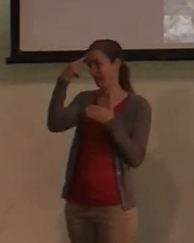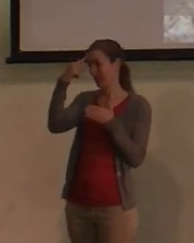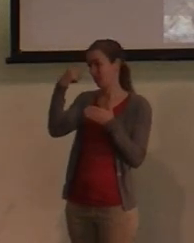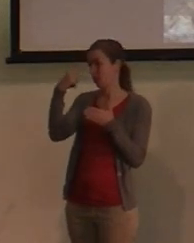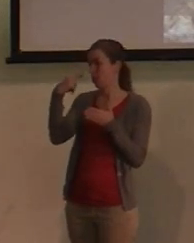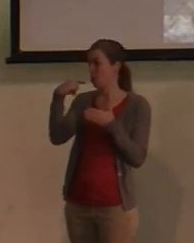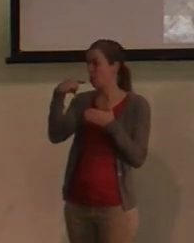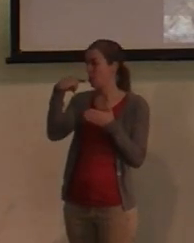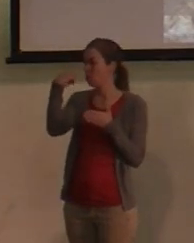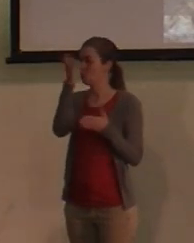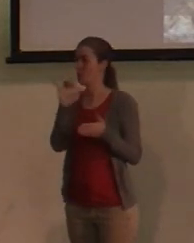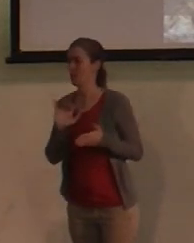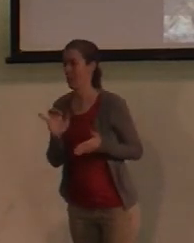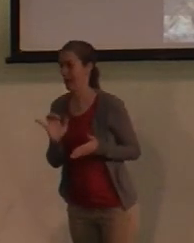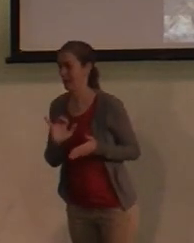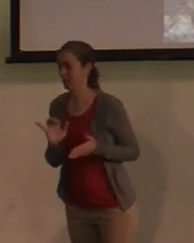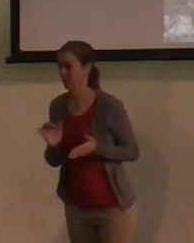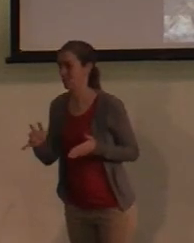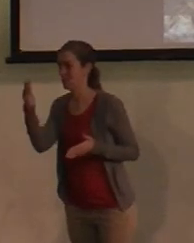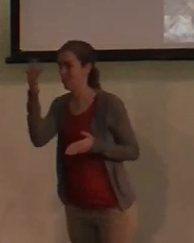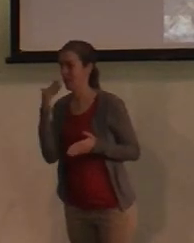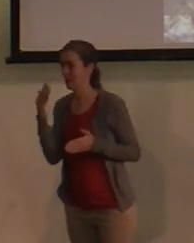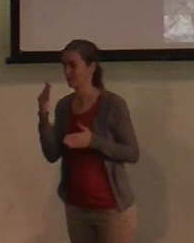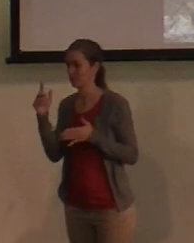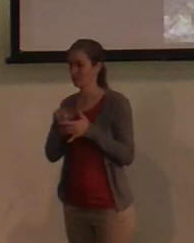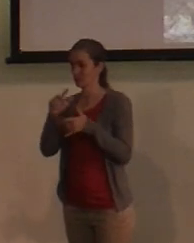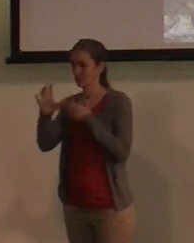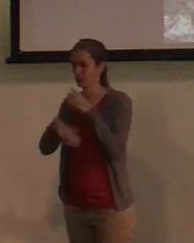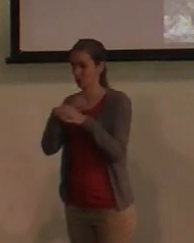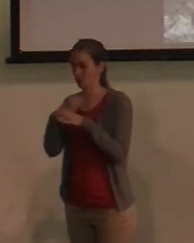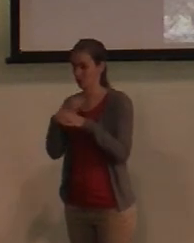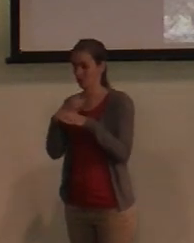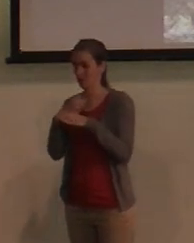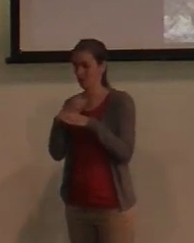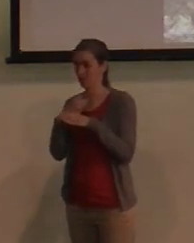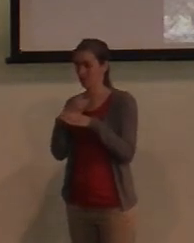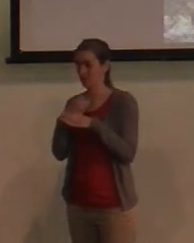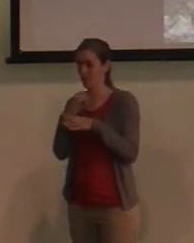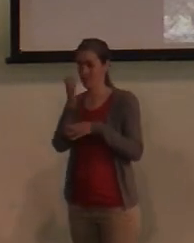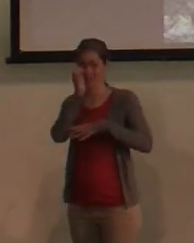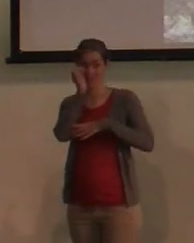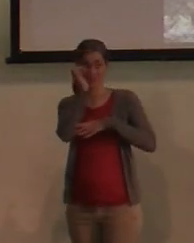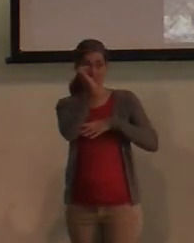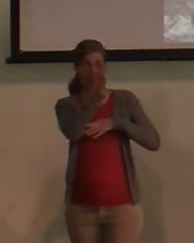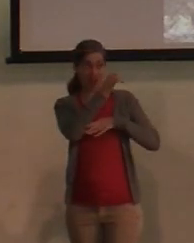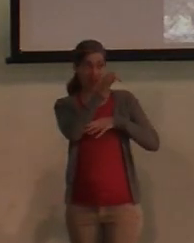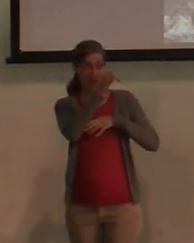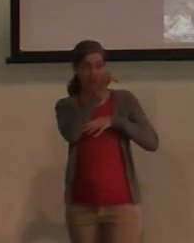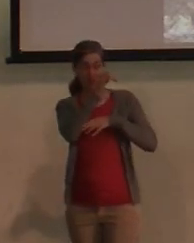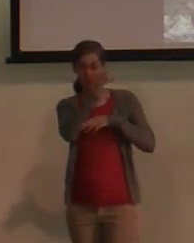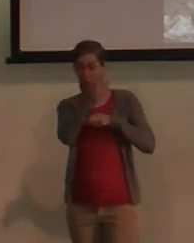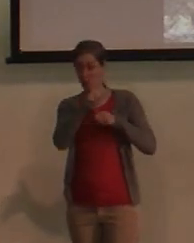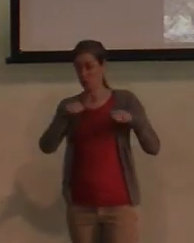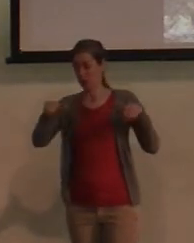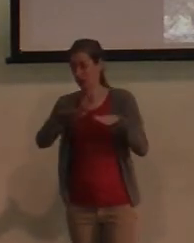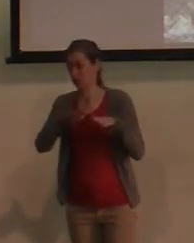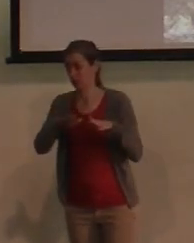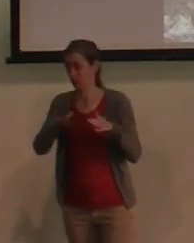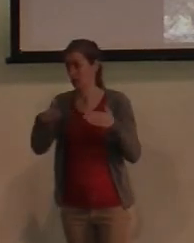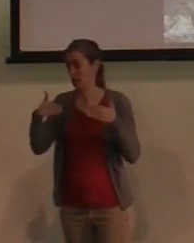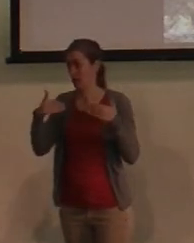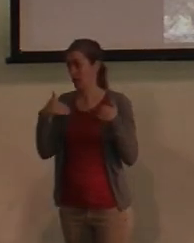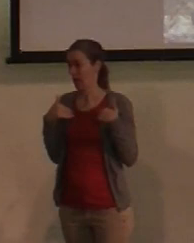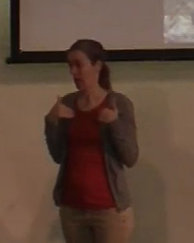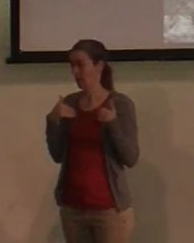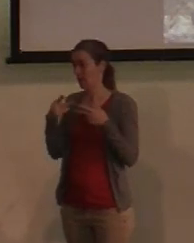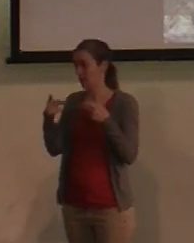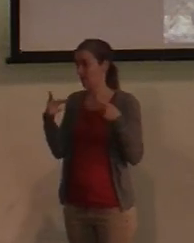something similar to this in the first century, that at that very location in Caesarea Philippi, there is a place that is